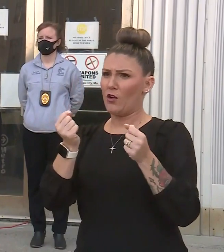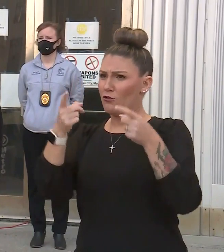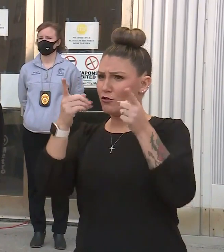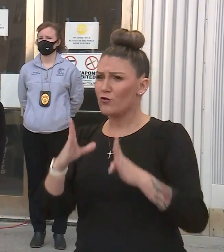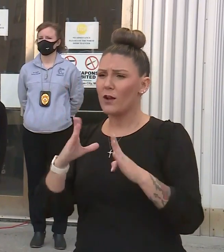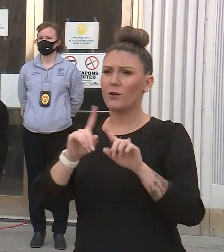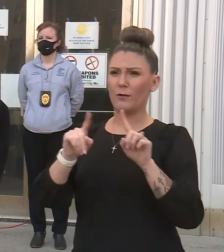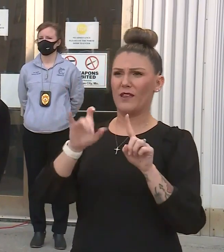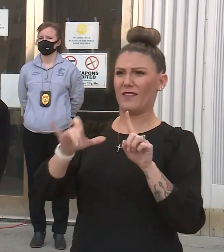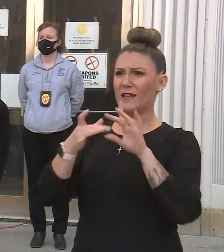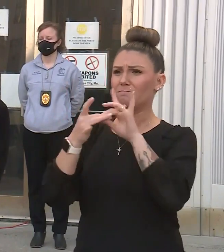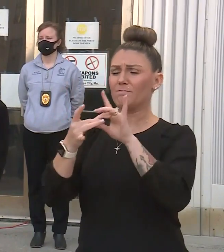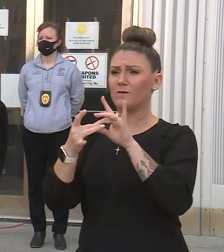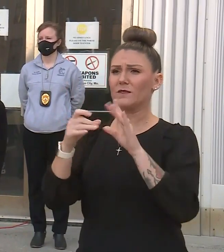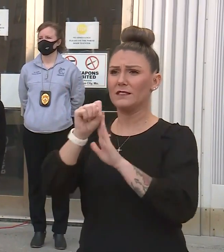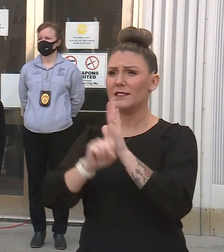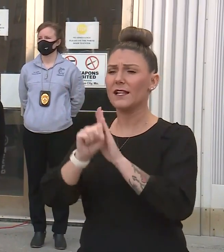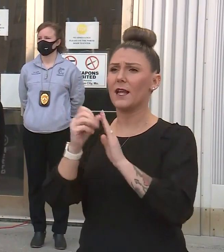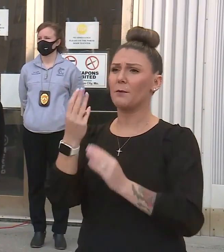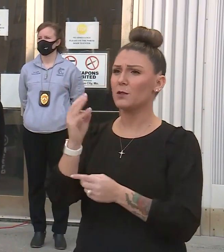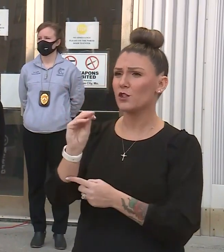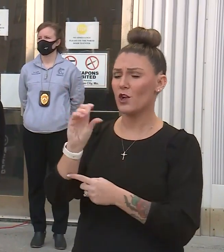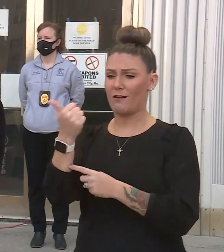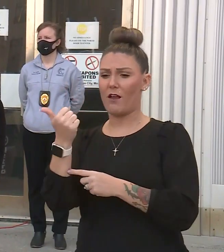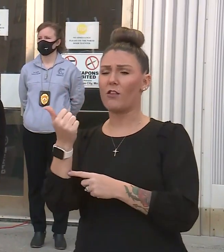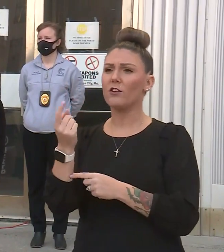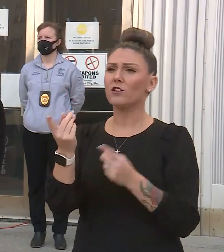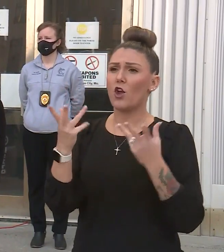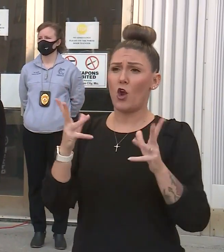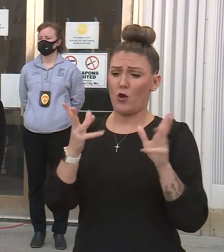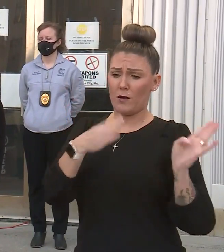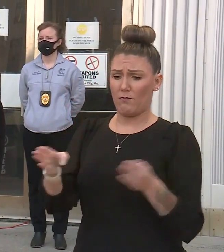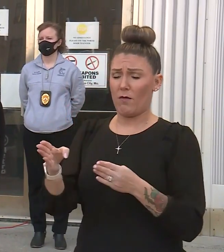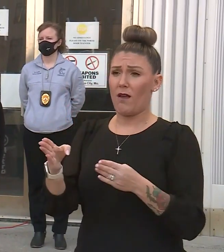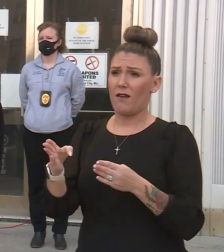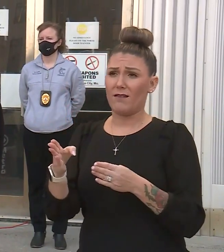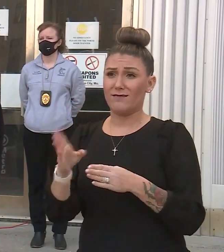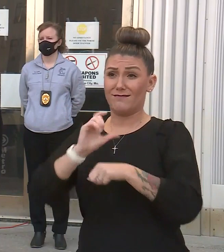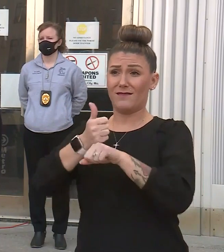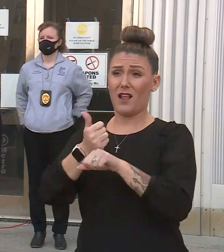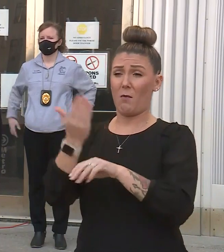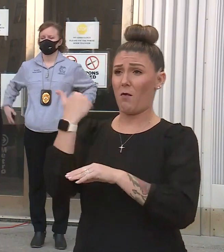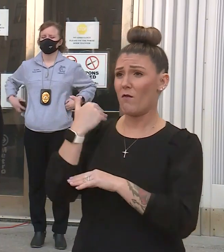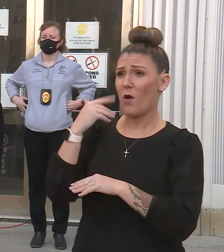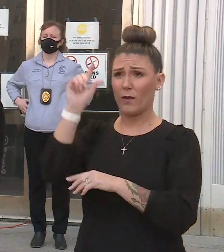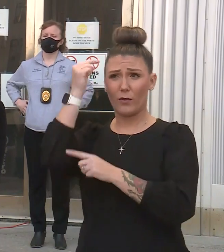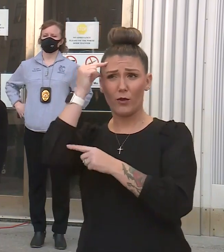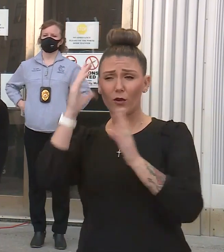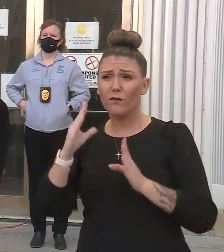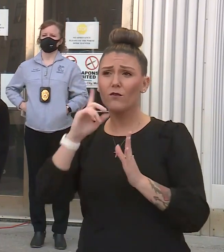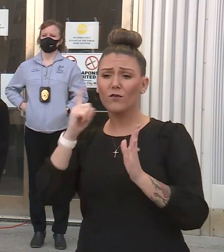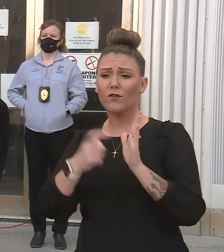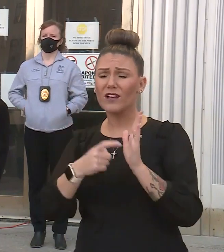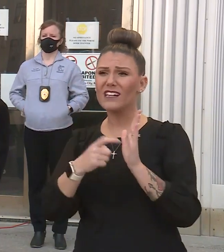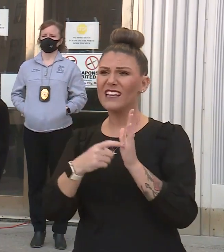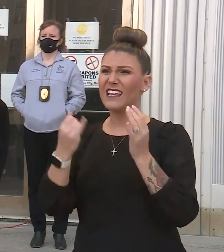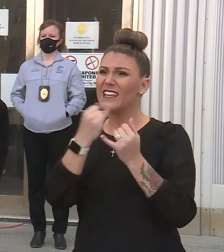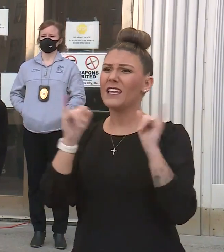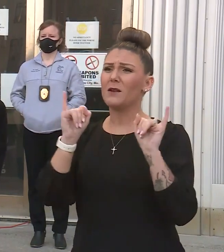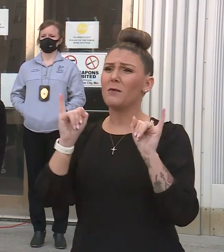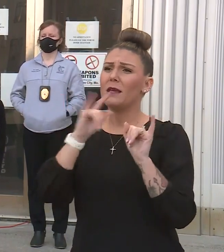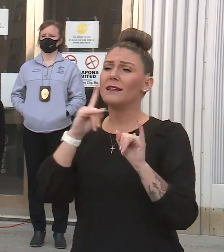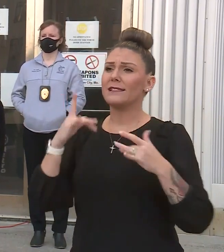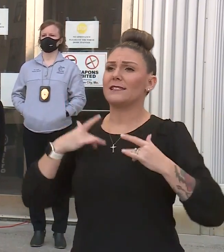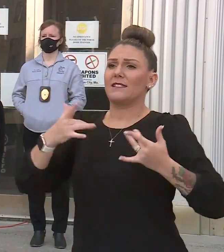alignment with the state of Missouri and others. There have already been plans made before. The governor identified the Independence Event Center as one of the